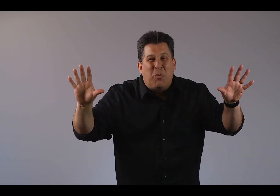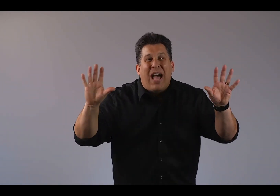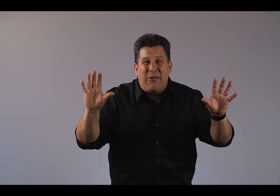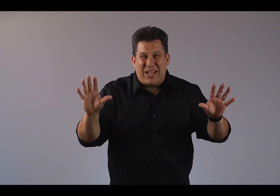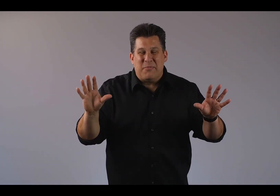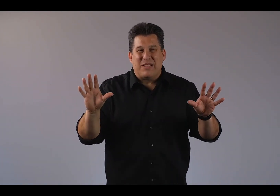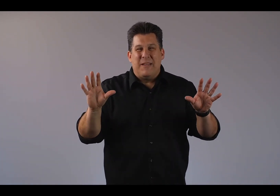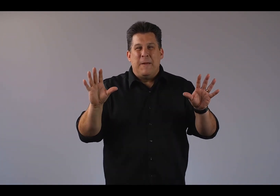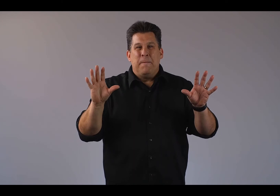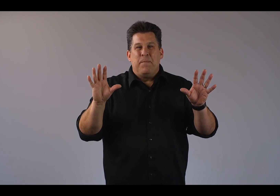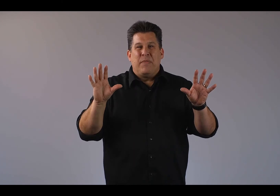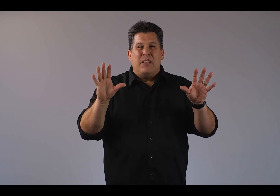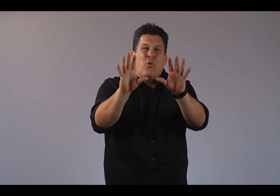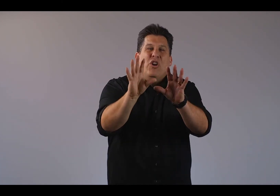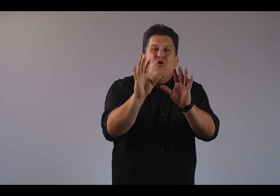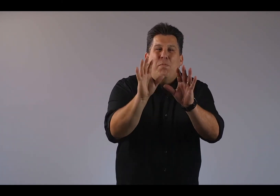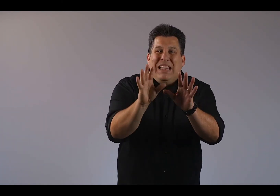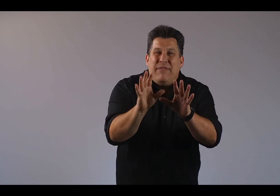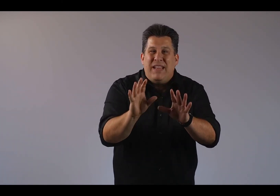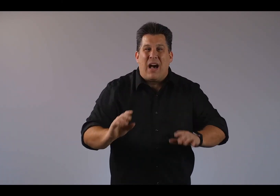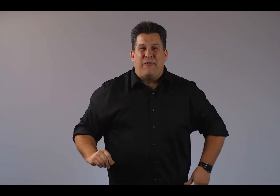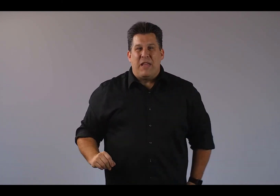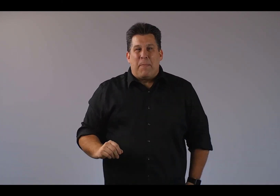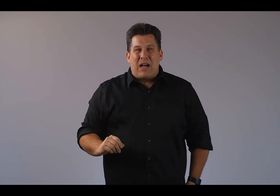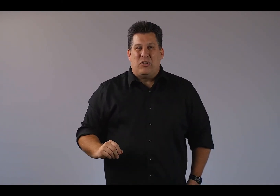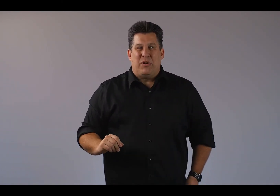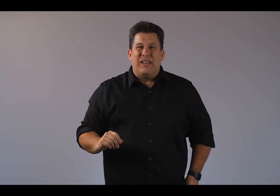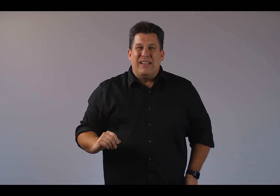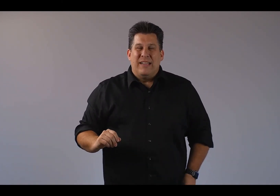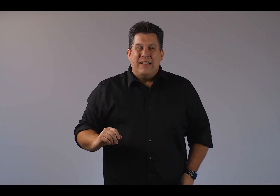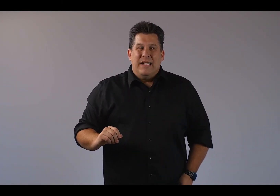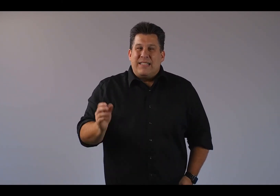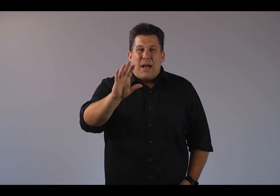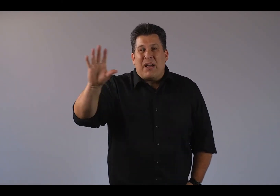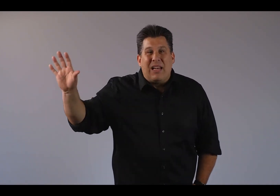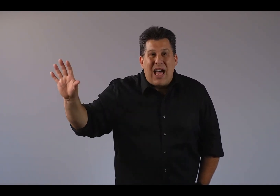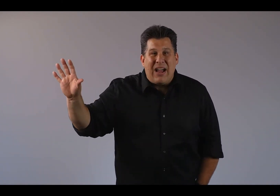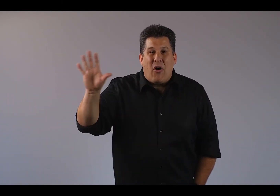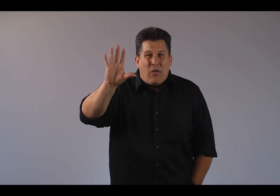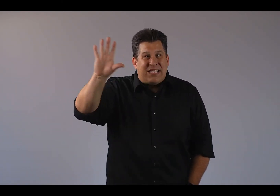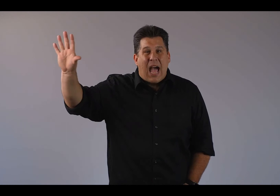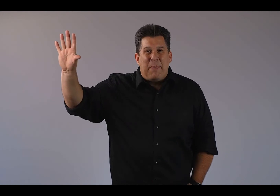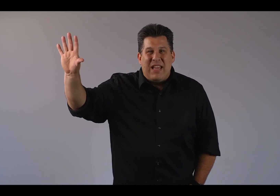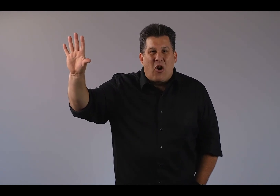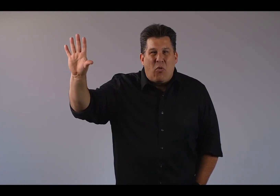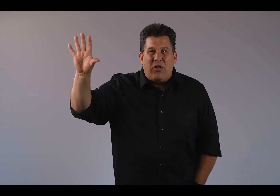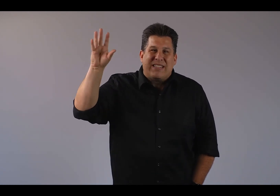outcomes. And so are you believing God for the impossible? Listen, I'm not going to lie. All that's happening in our world has